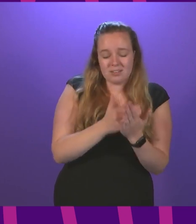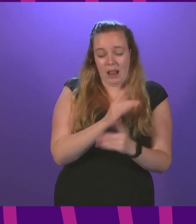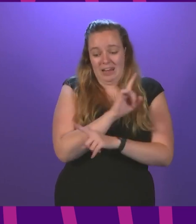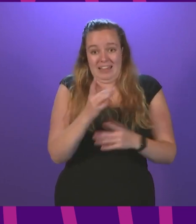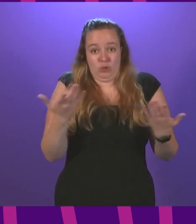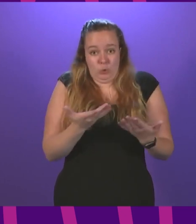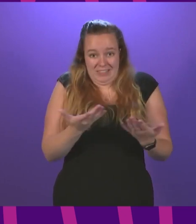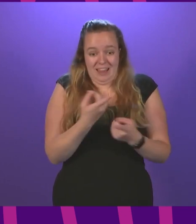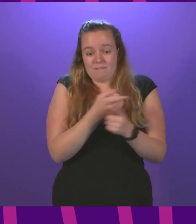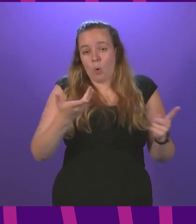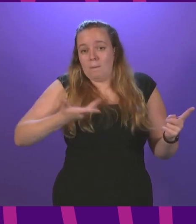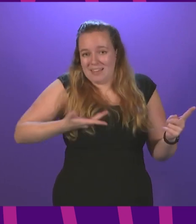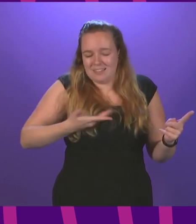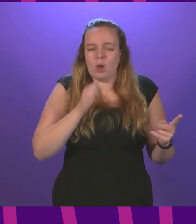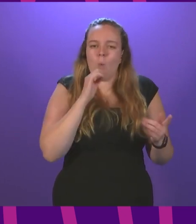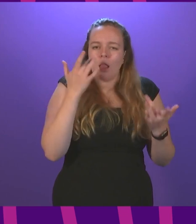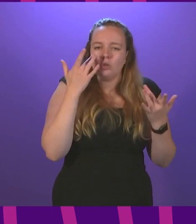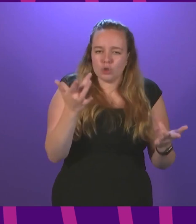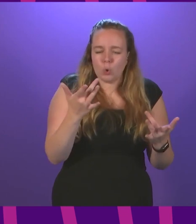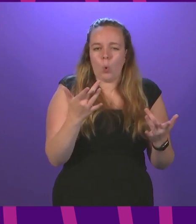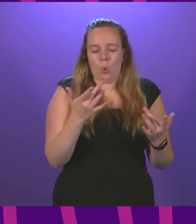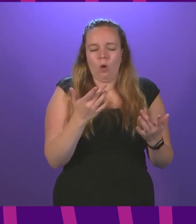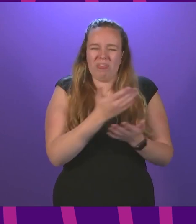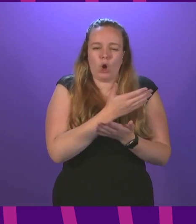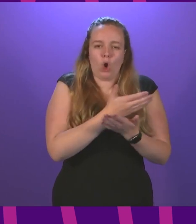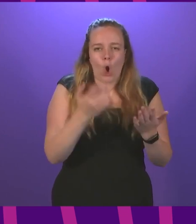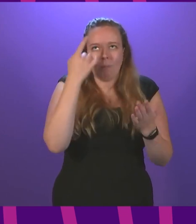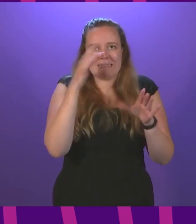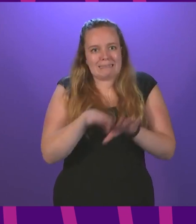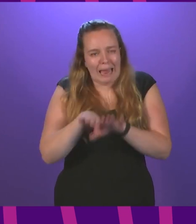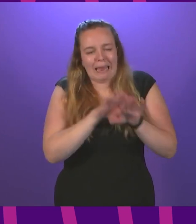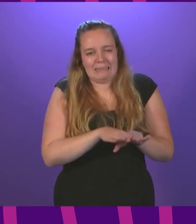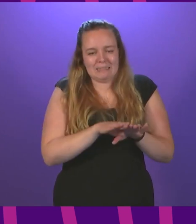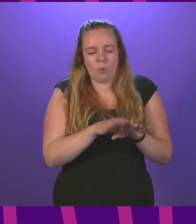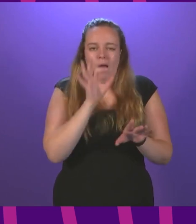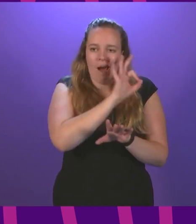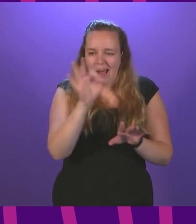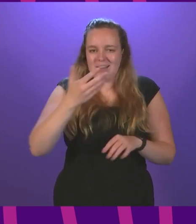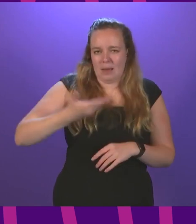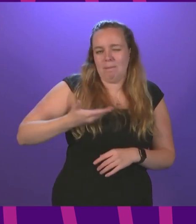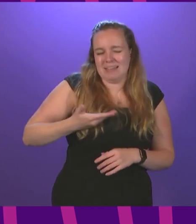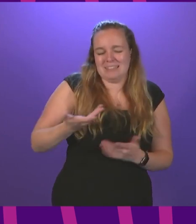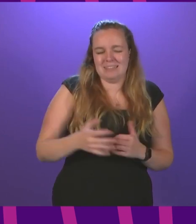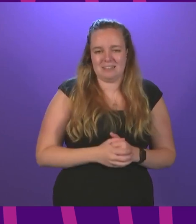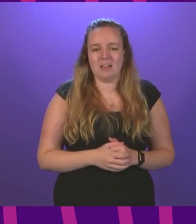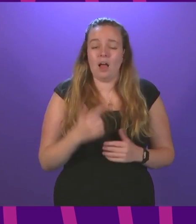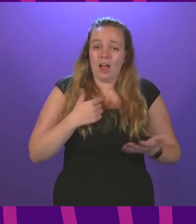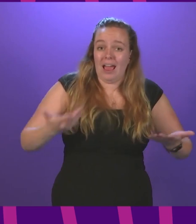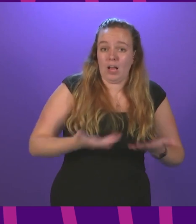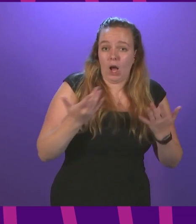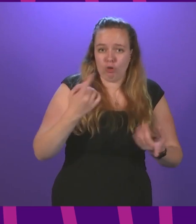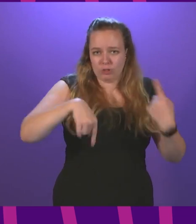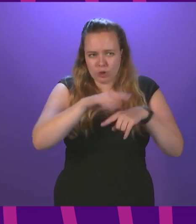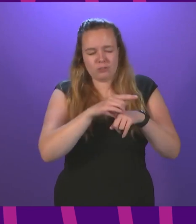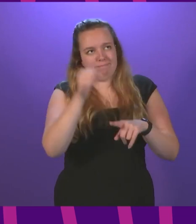today, which will demonstrate the proportionate common-sense approach we are asking businesses to take. I would encourage businesses to